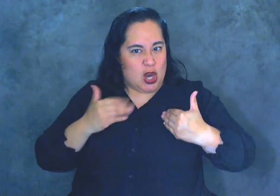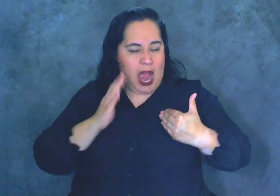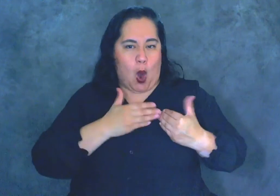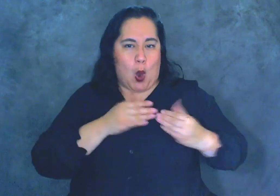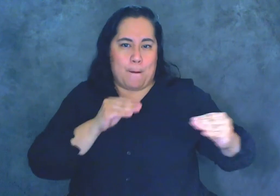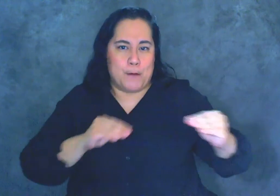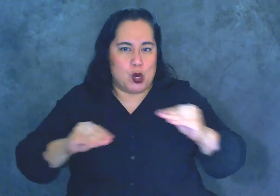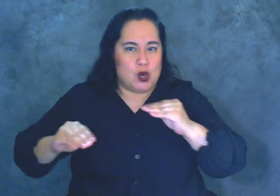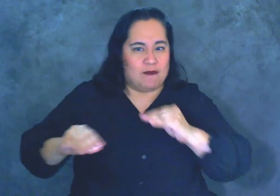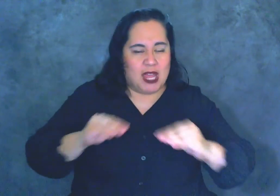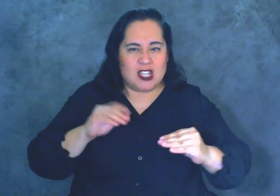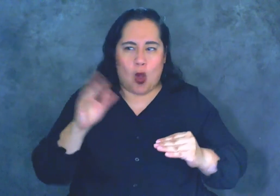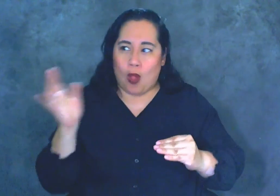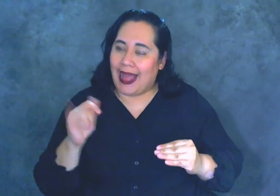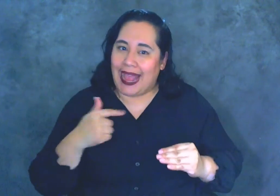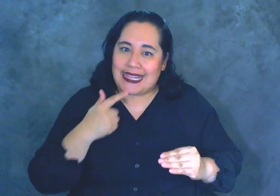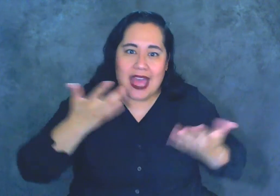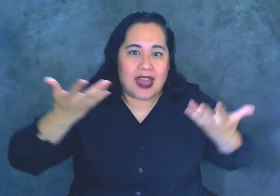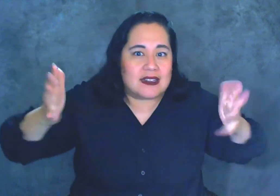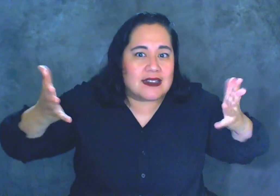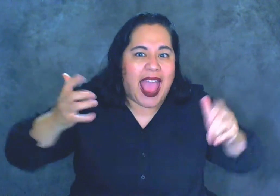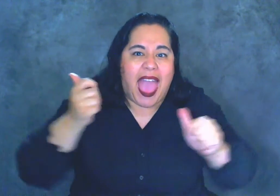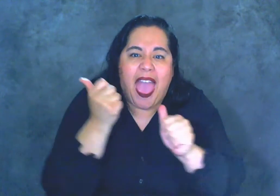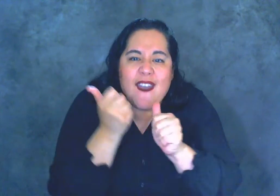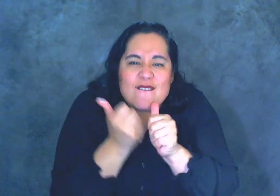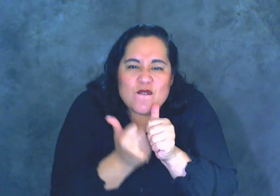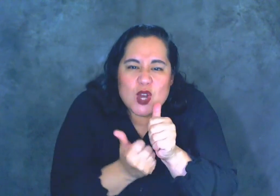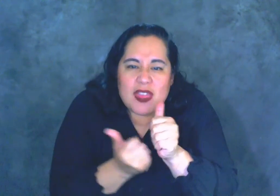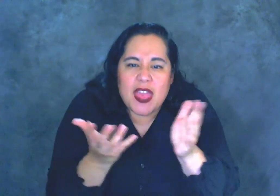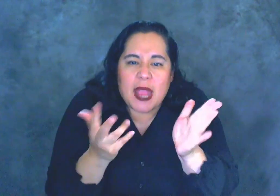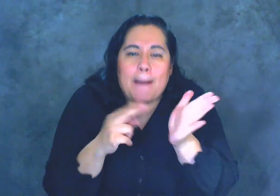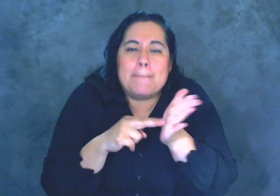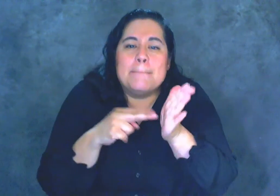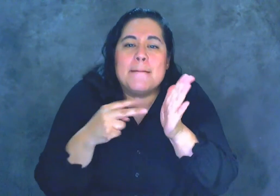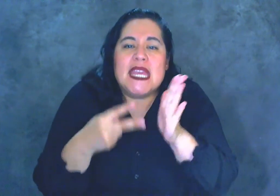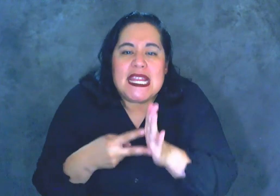So it's like I've said before, everything means something.